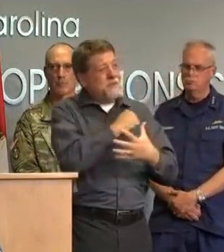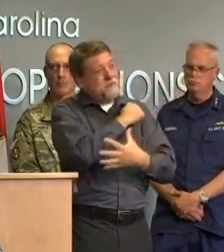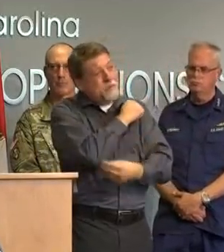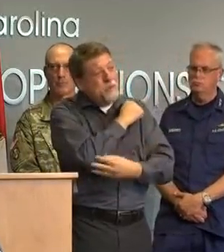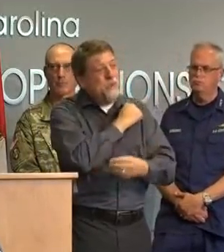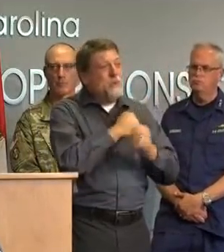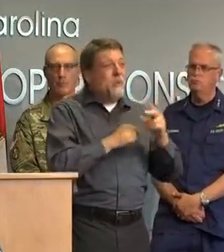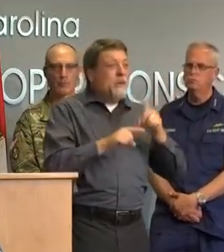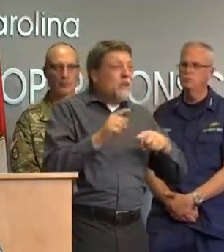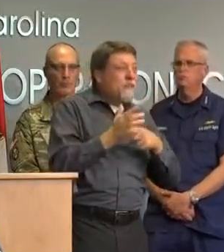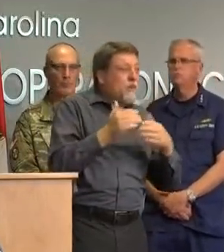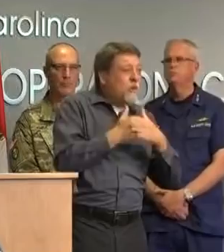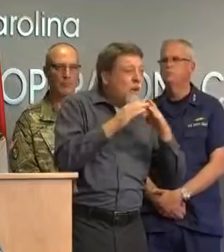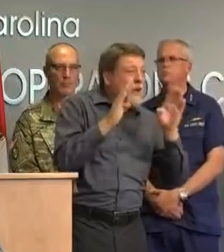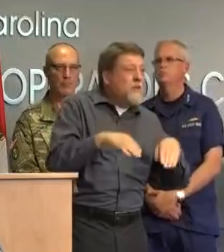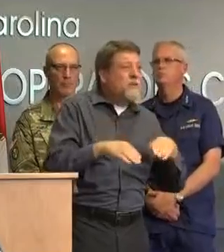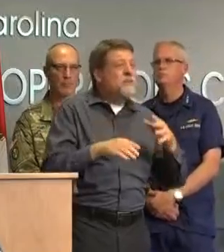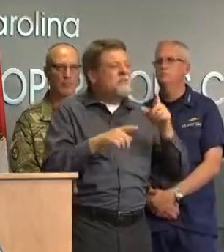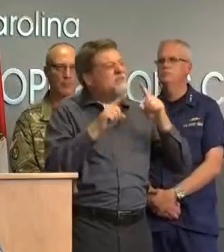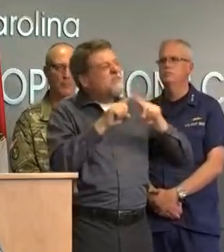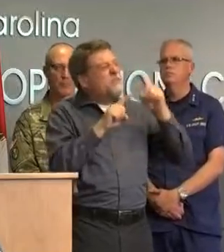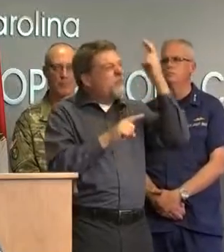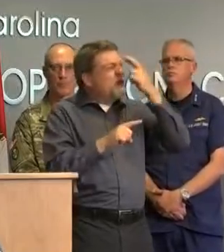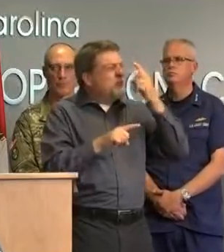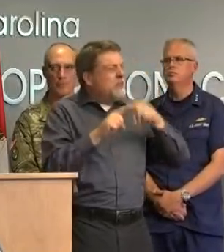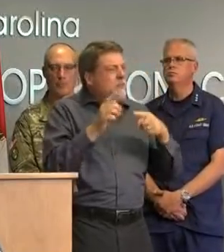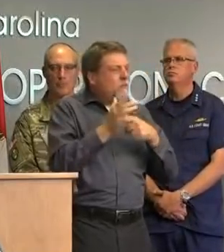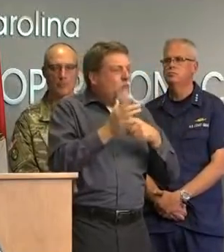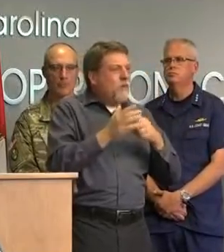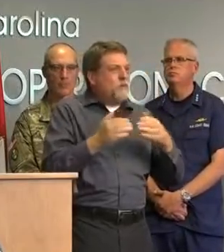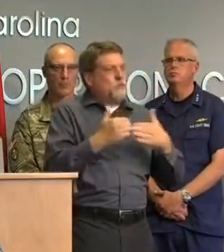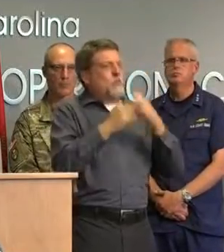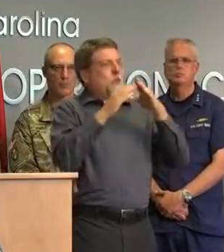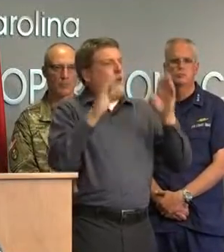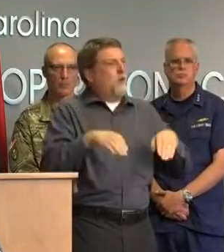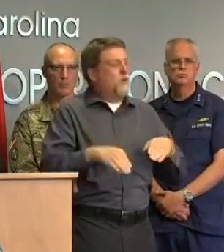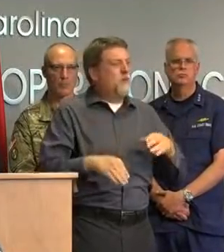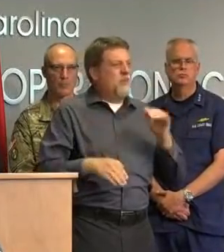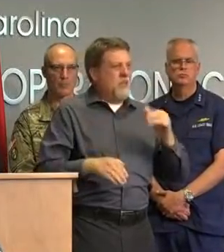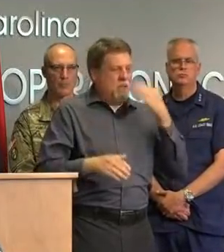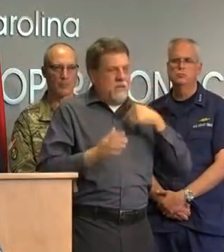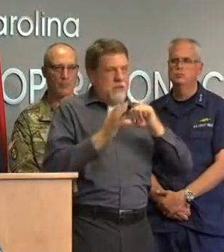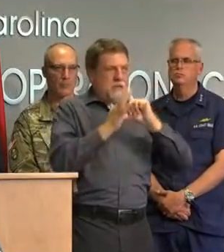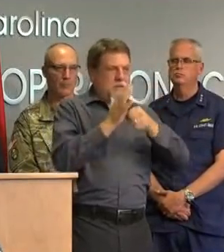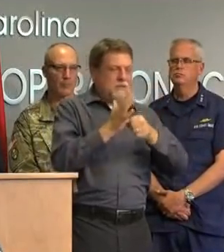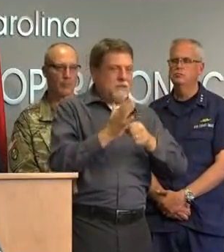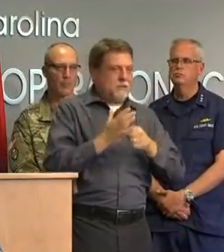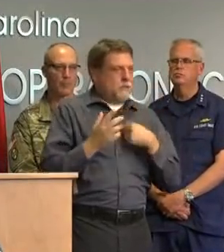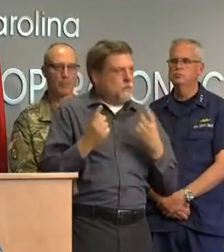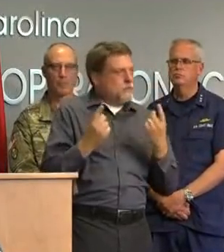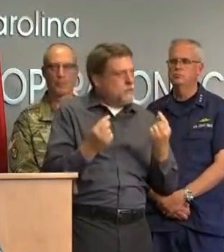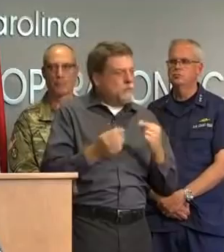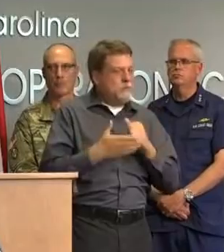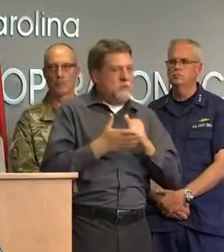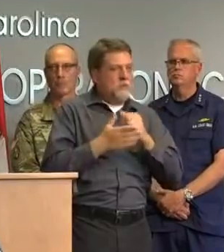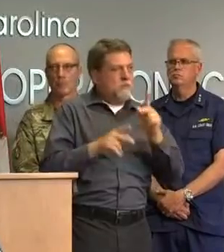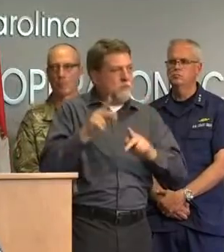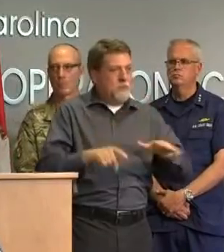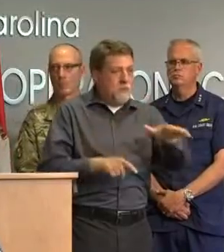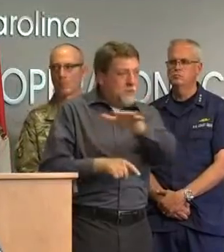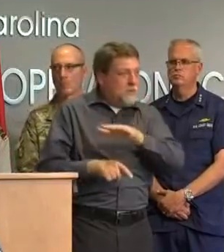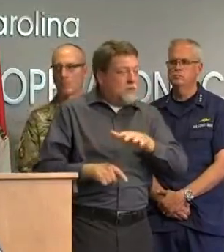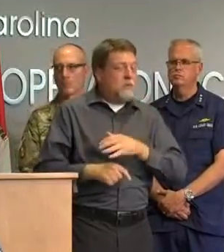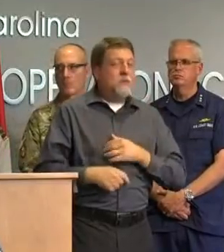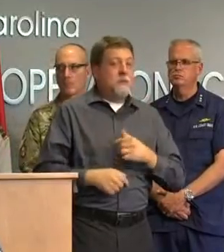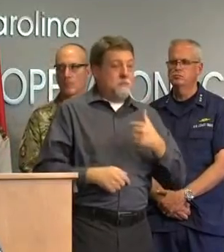rebuilding effort with an emphasis on affordable housing i know the department of emergency management mike and i have